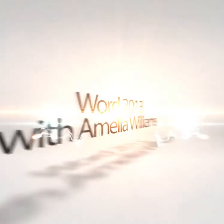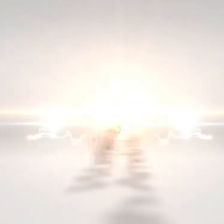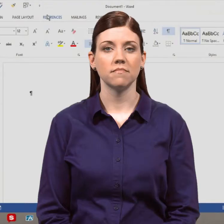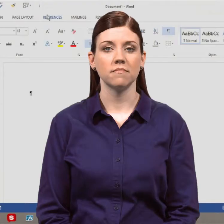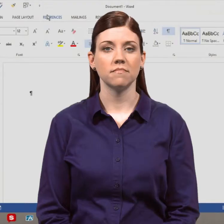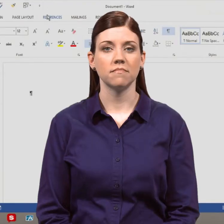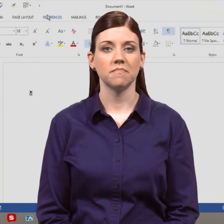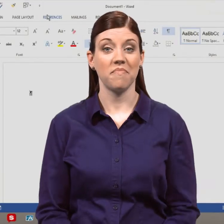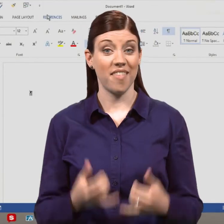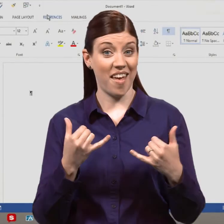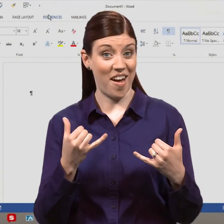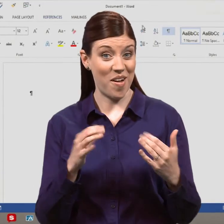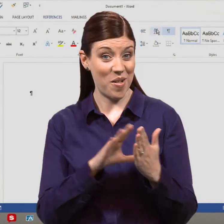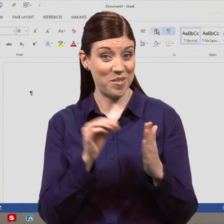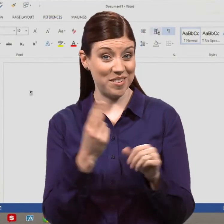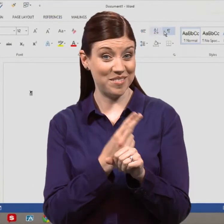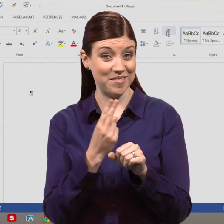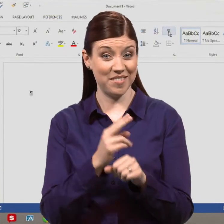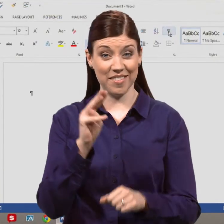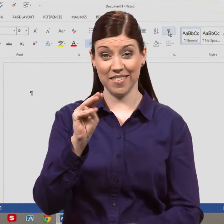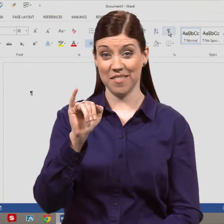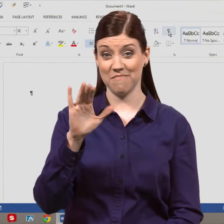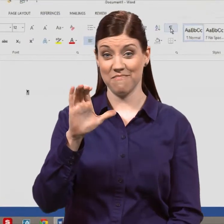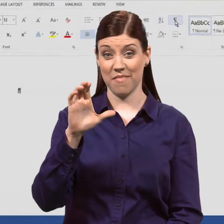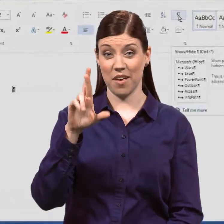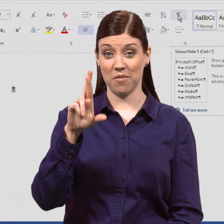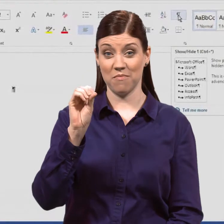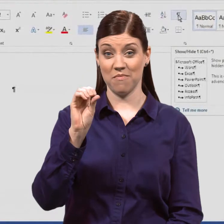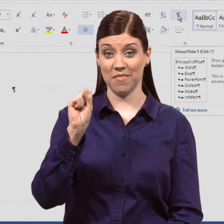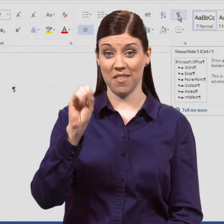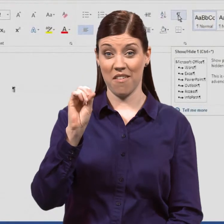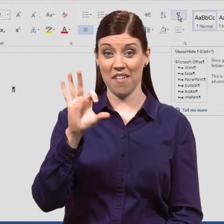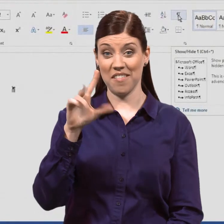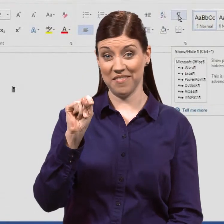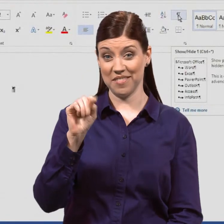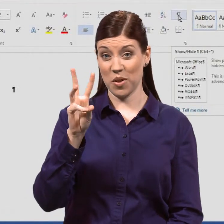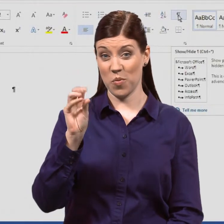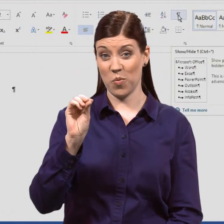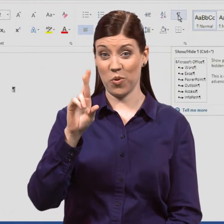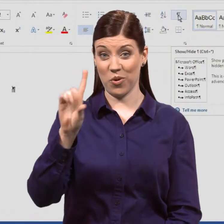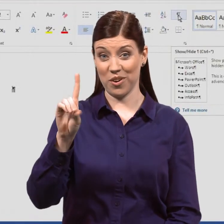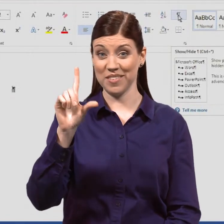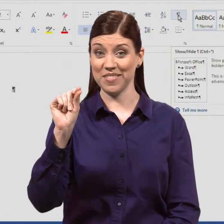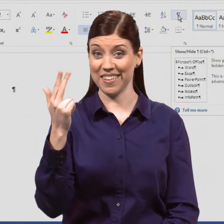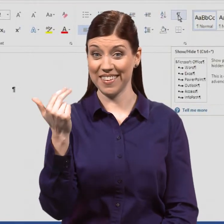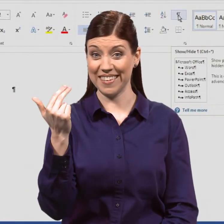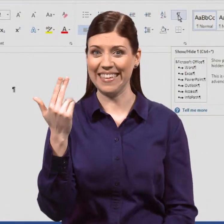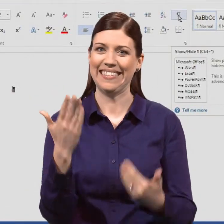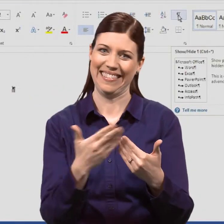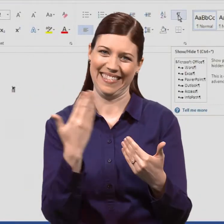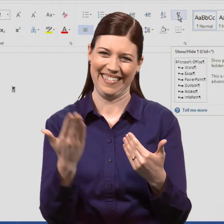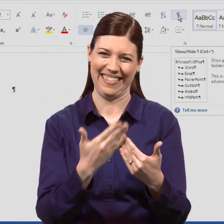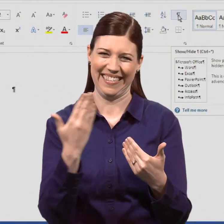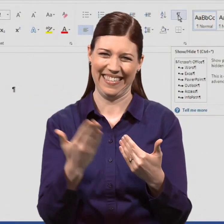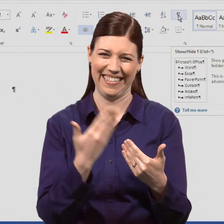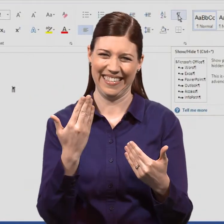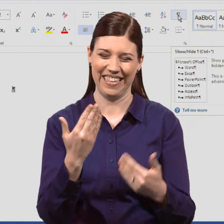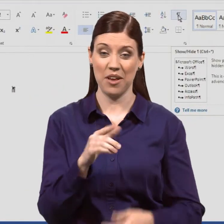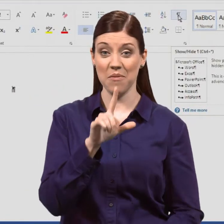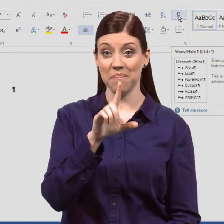Learning how to use Microsoft Word 2013 is now easier than ever before. LearnKey, an expert-led video